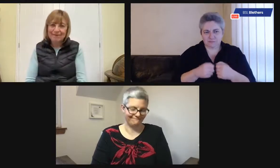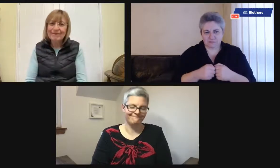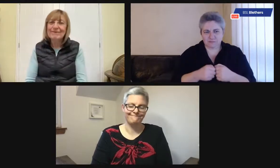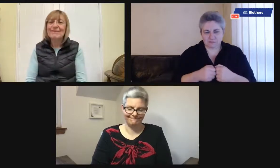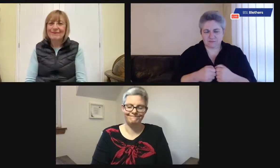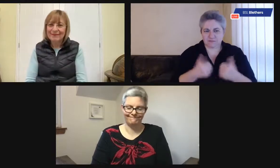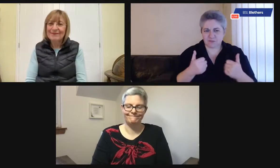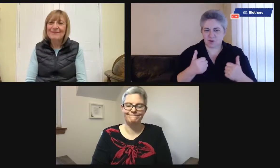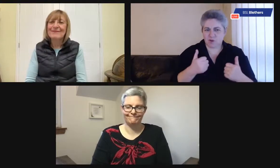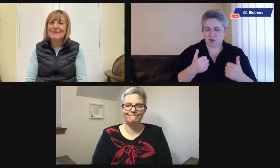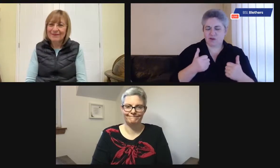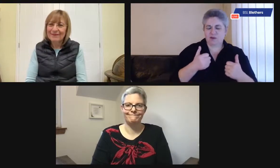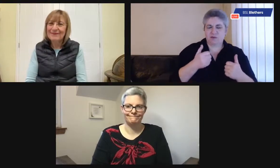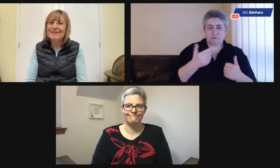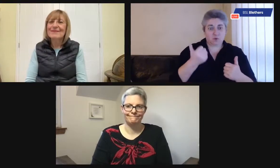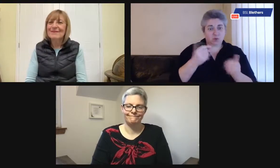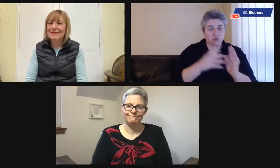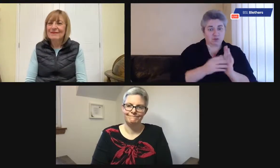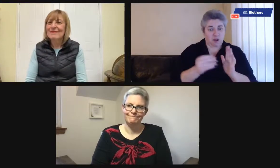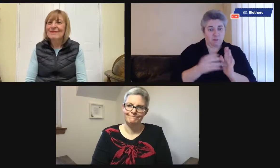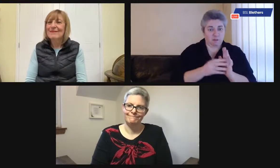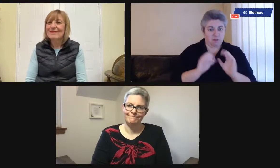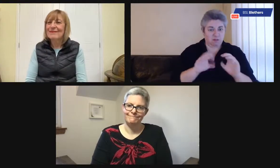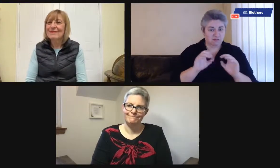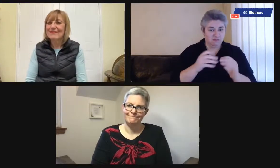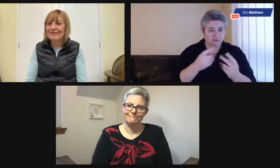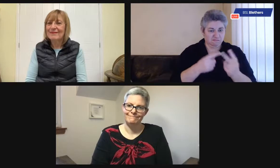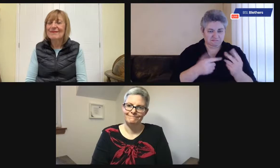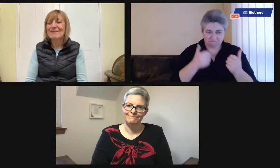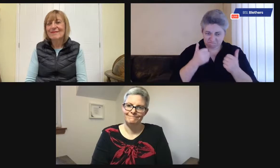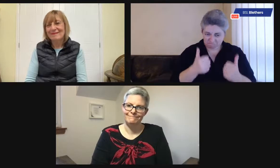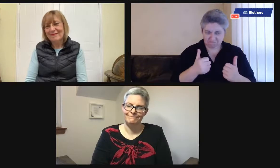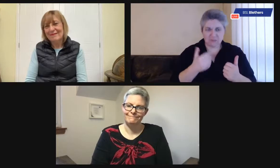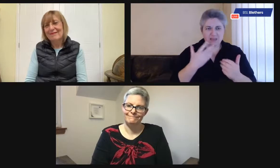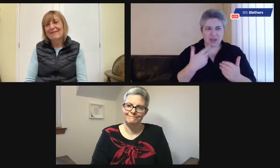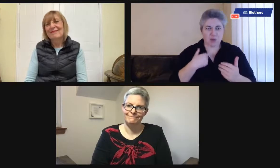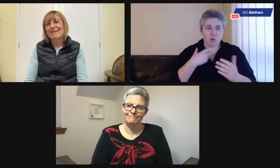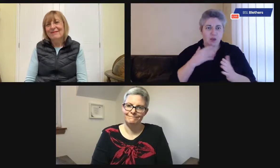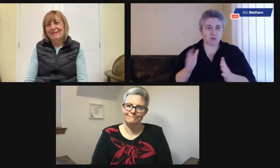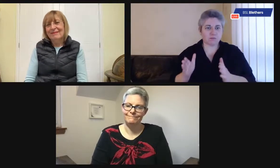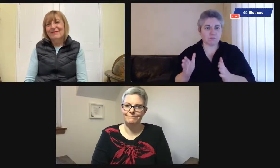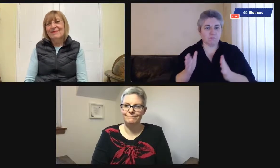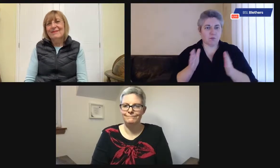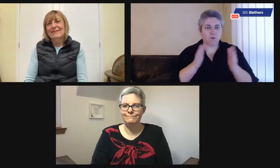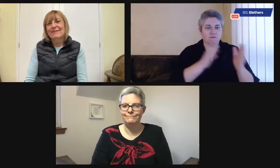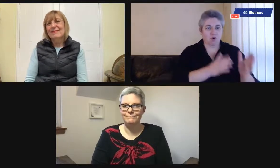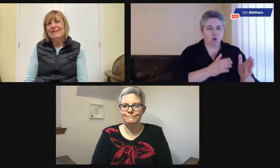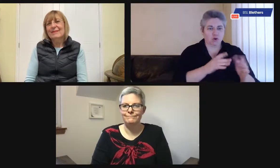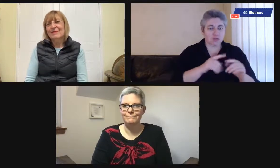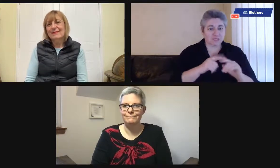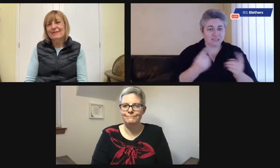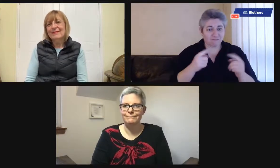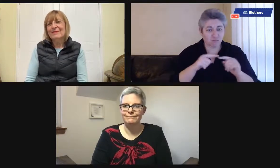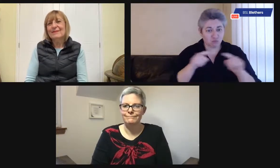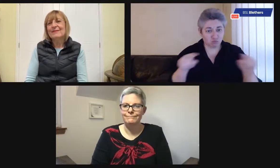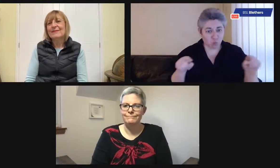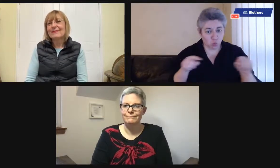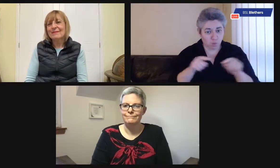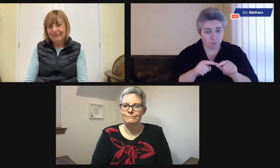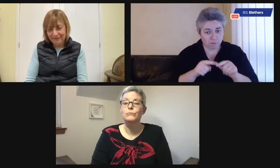have strategies around how you manage that. Well, there are lots of good examples. are lots of good tips. Can